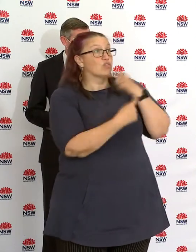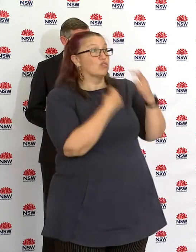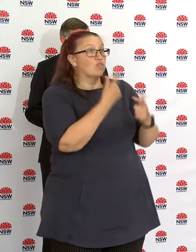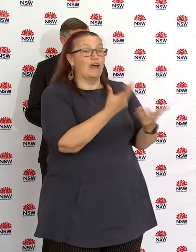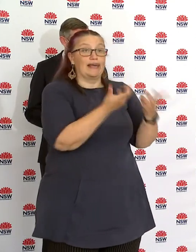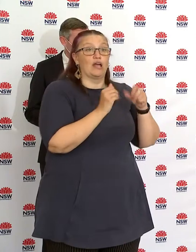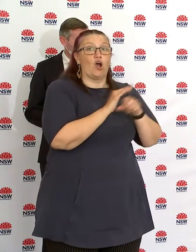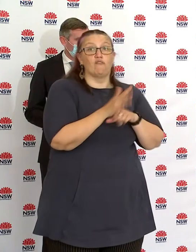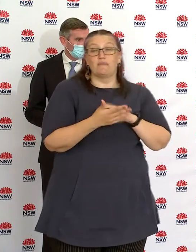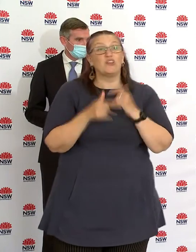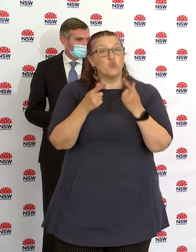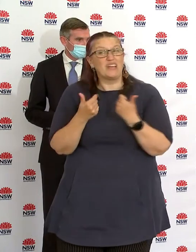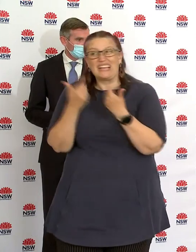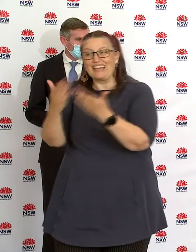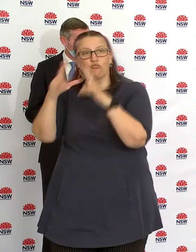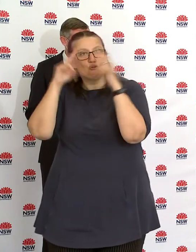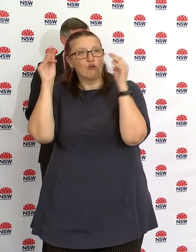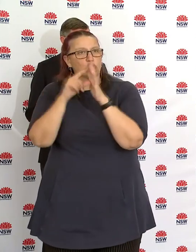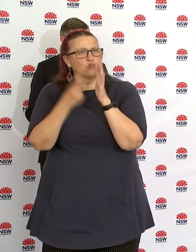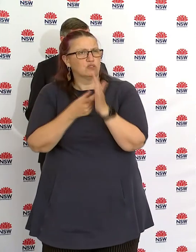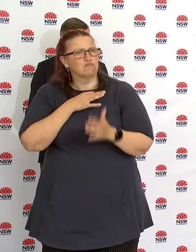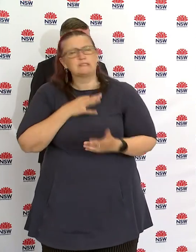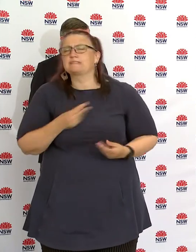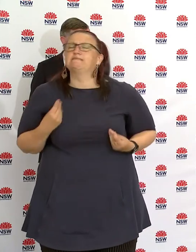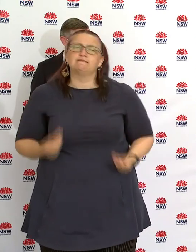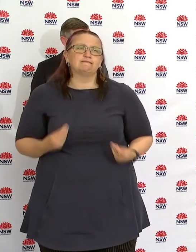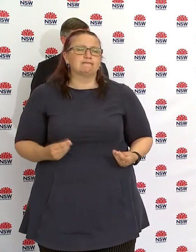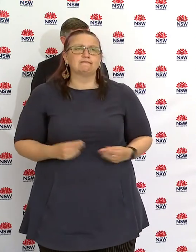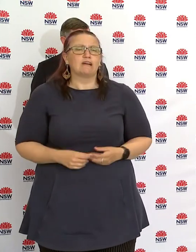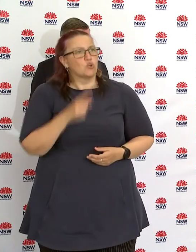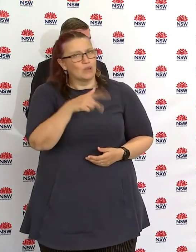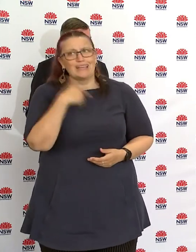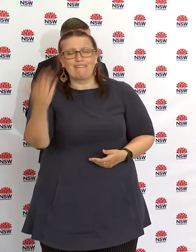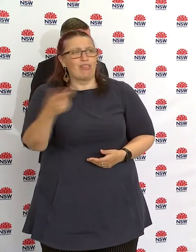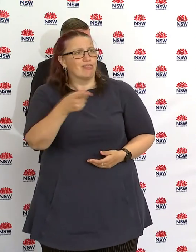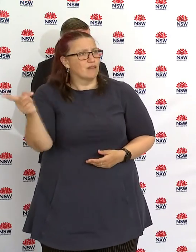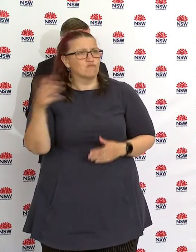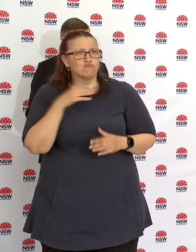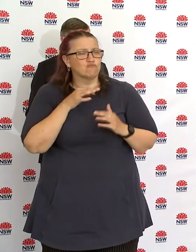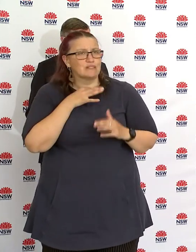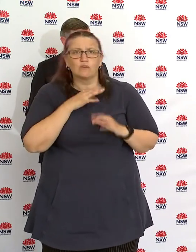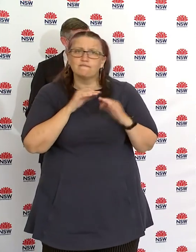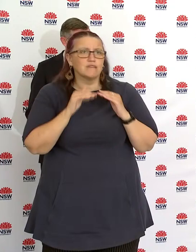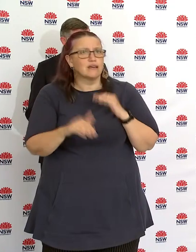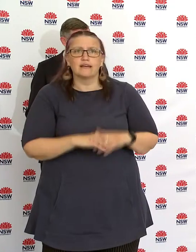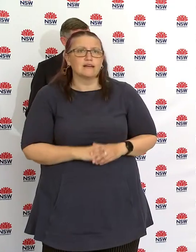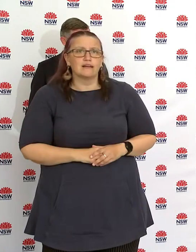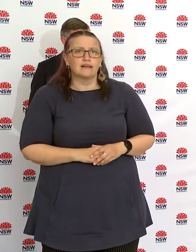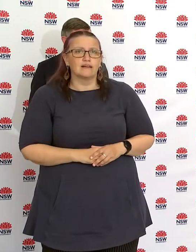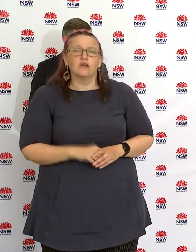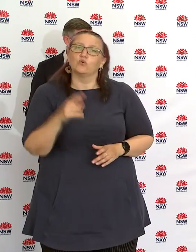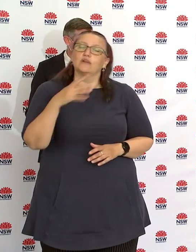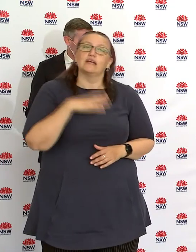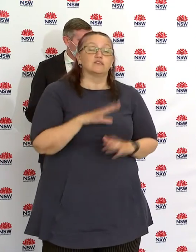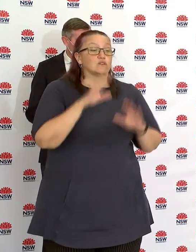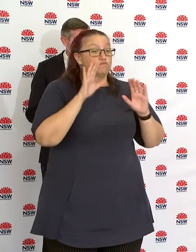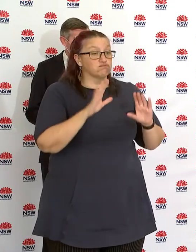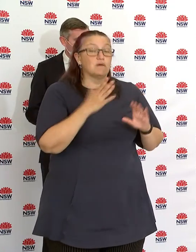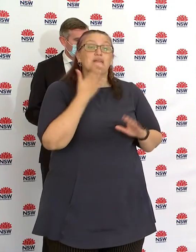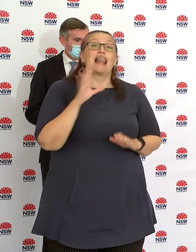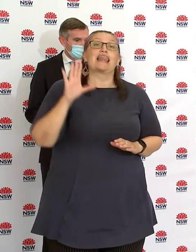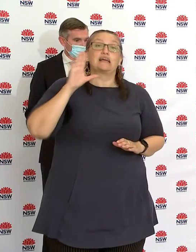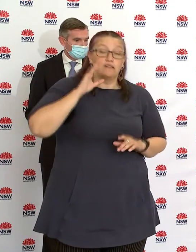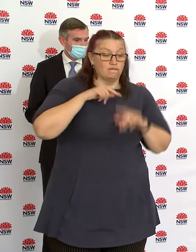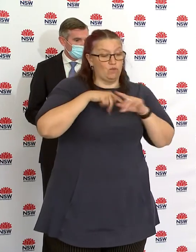doctors at risk by exposing yourself or your family to the virus. Just listen and comply with, please